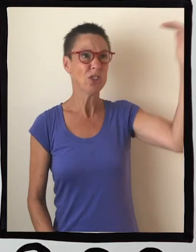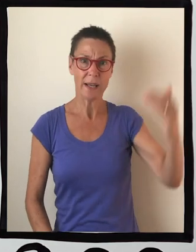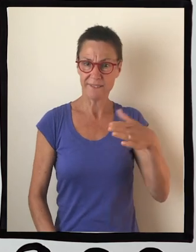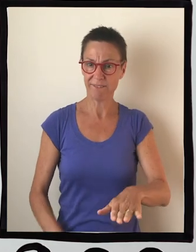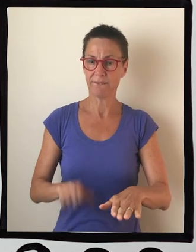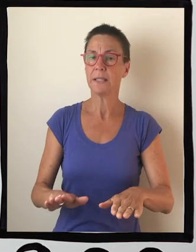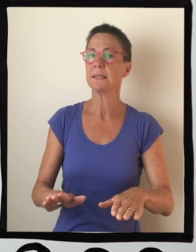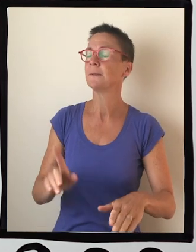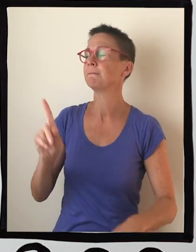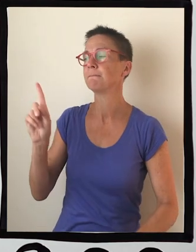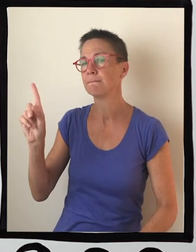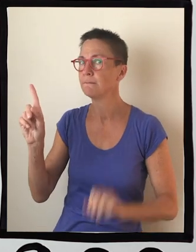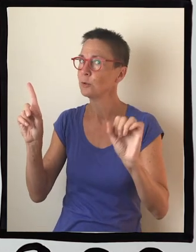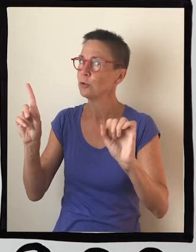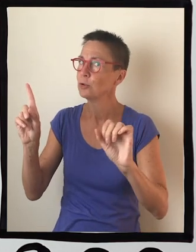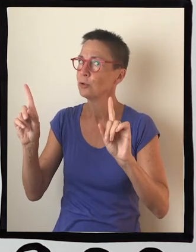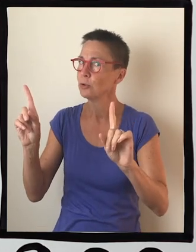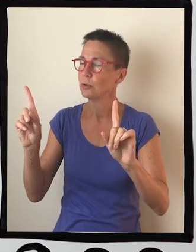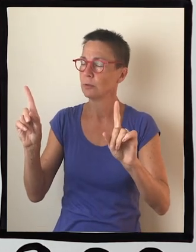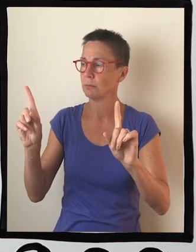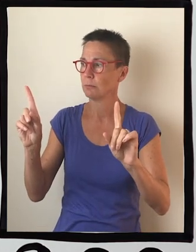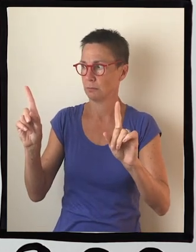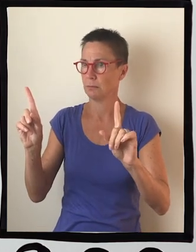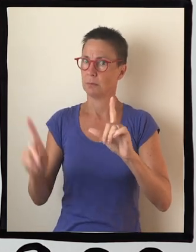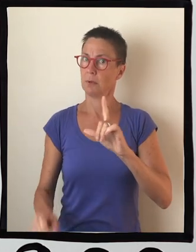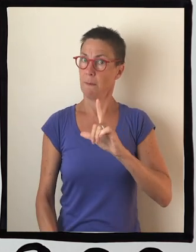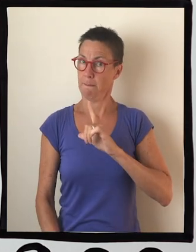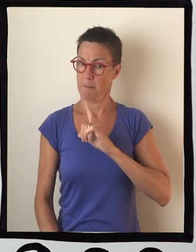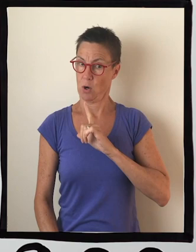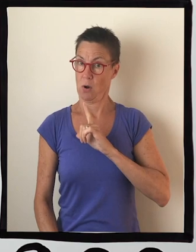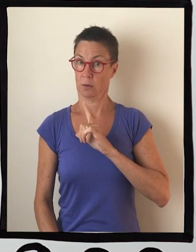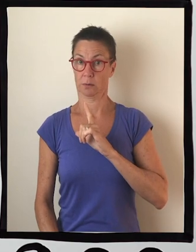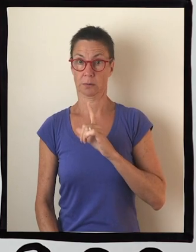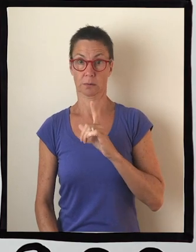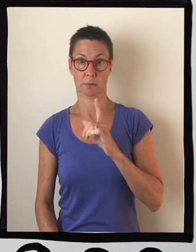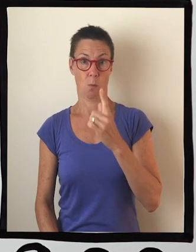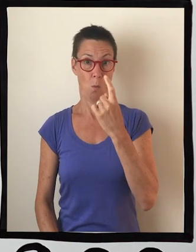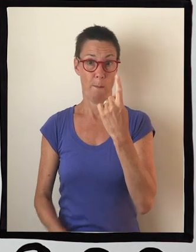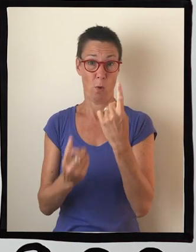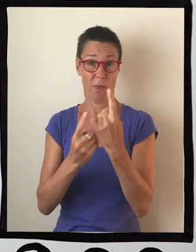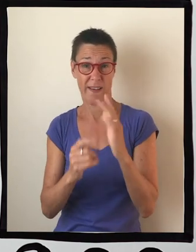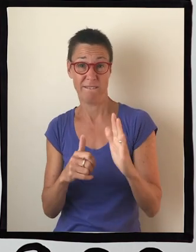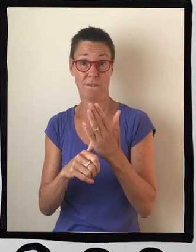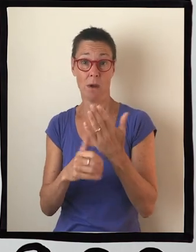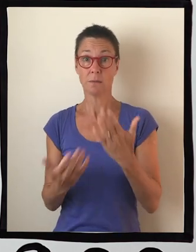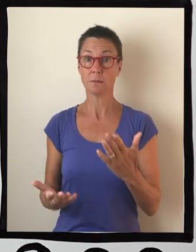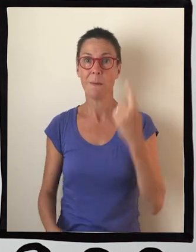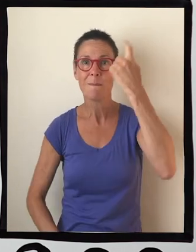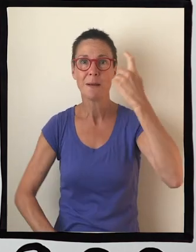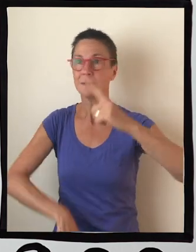our final feet, we do need a drum roll, but before that, we need to go to puzzle time. So let me get my